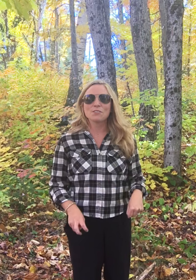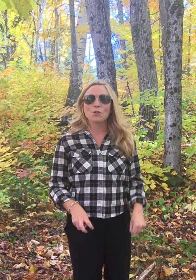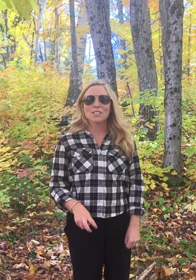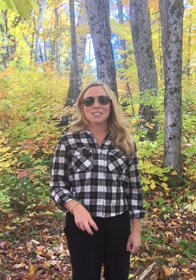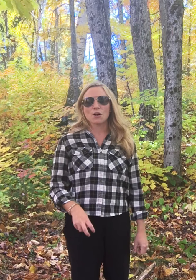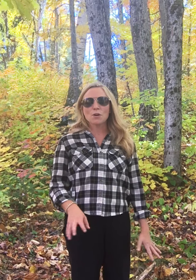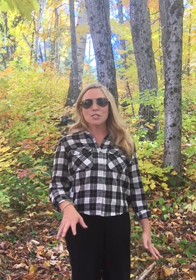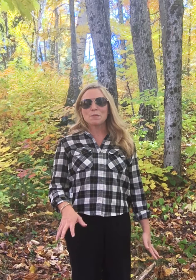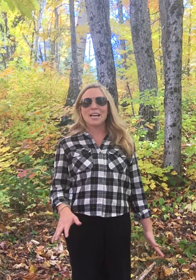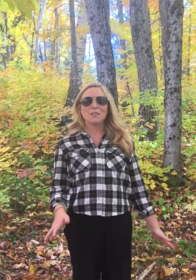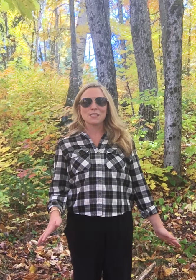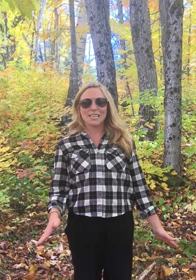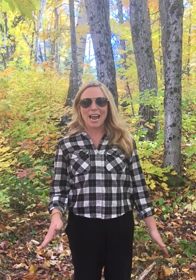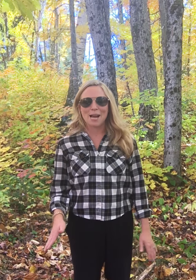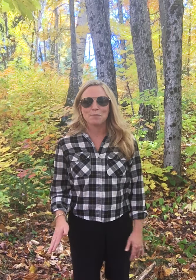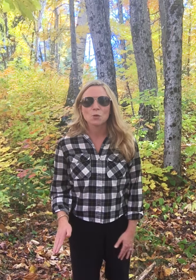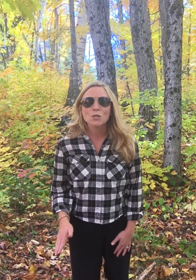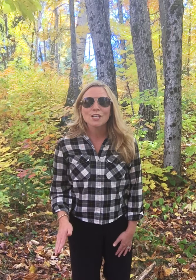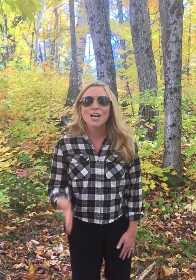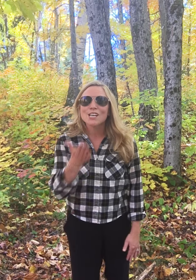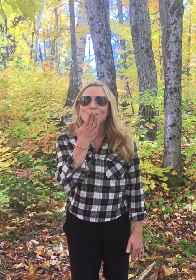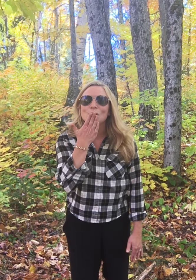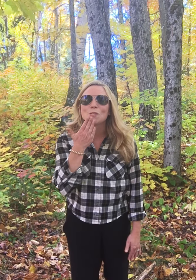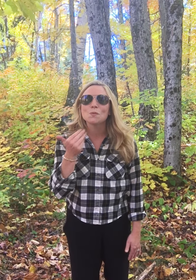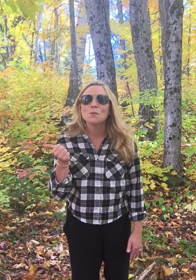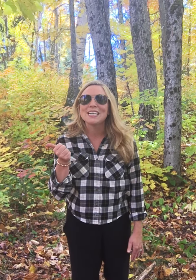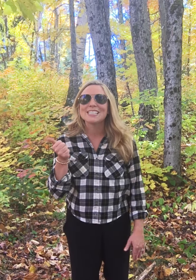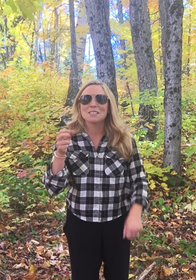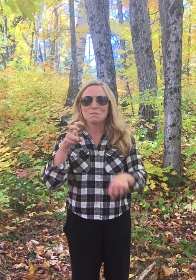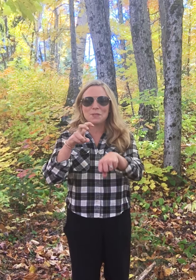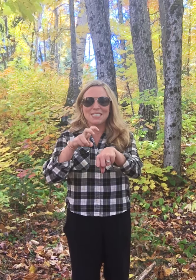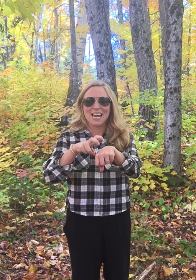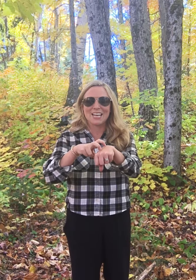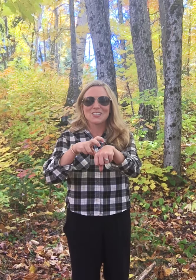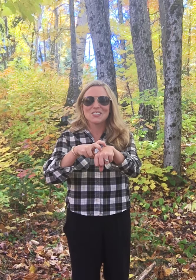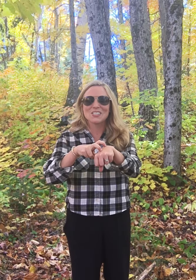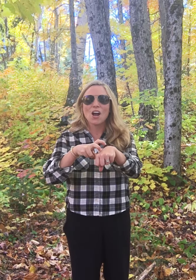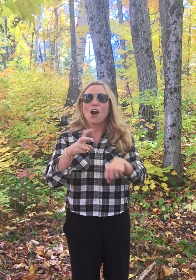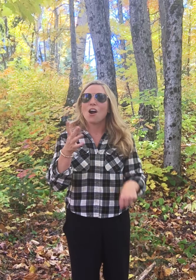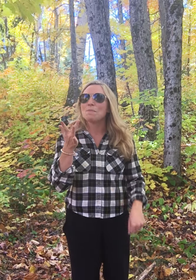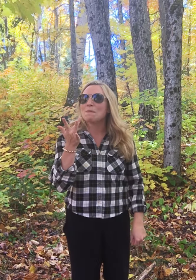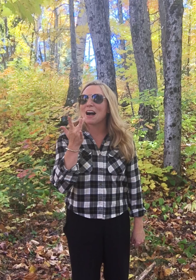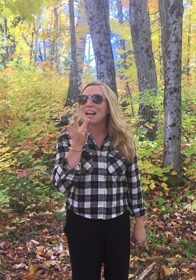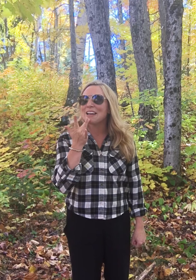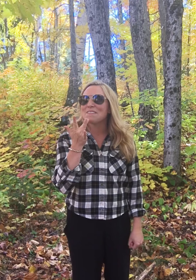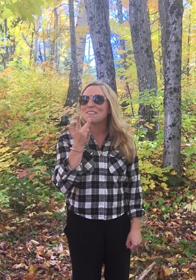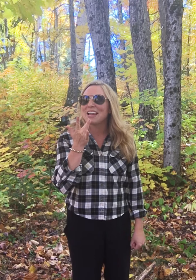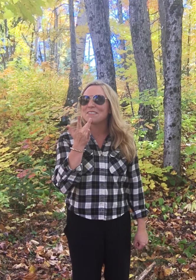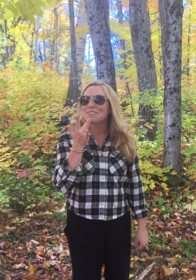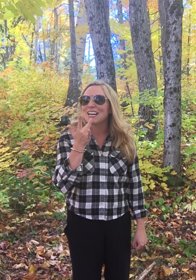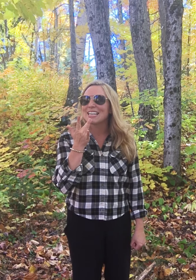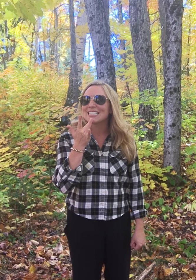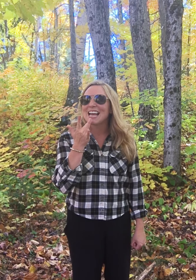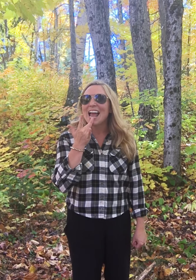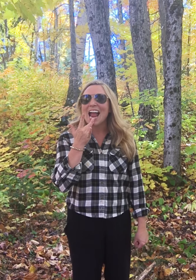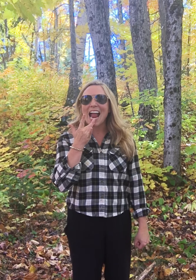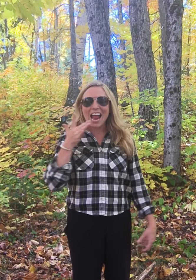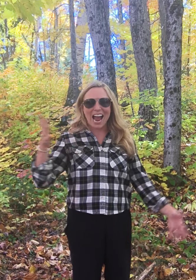of course the orange potatoes, the yams or the sweet potatoes are my favorite. And